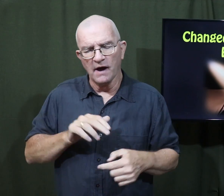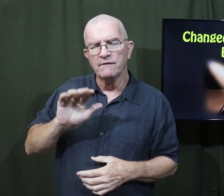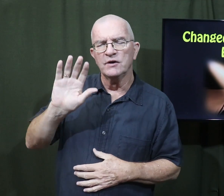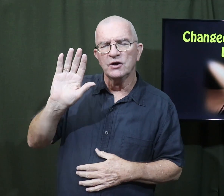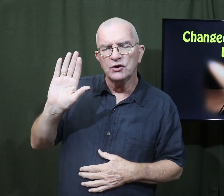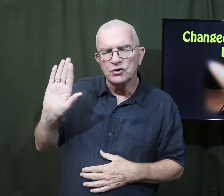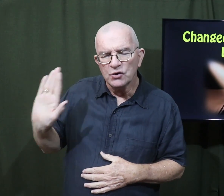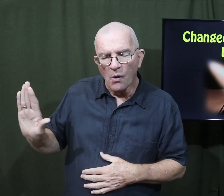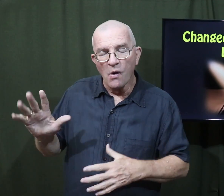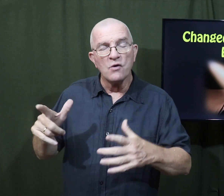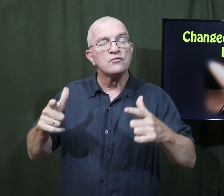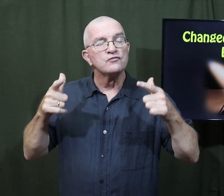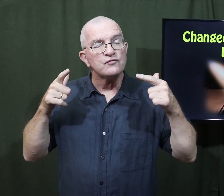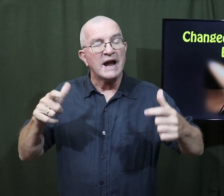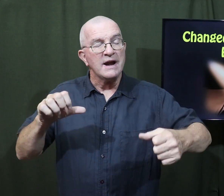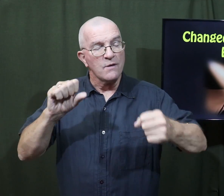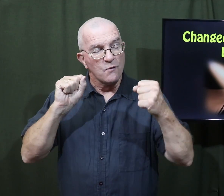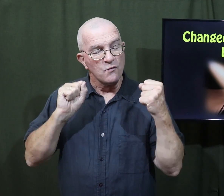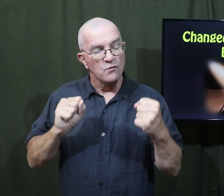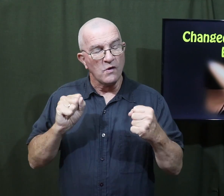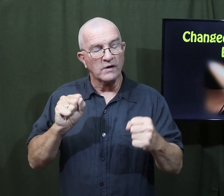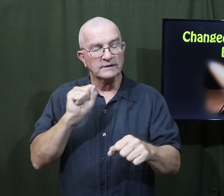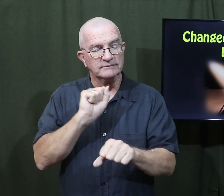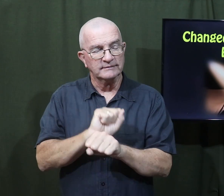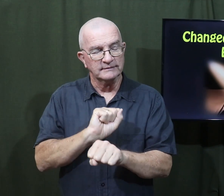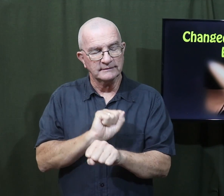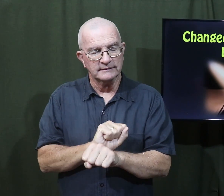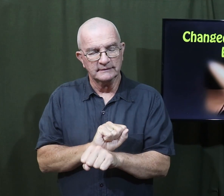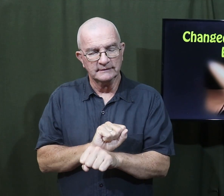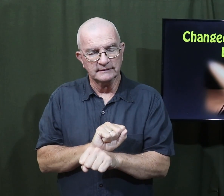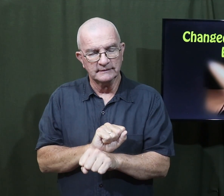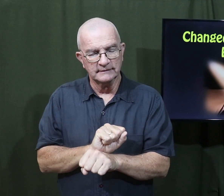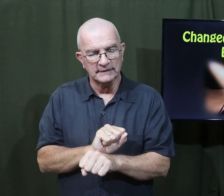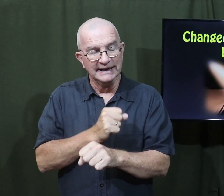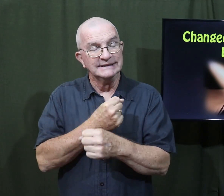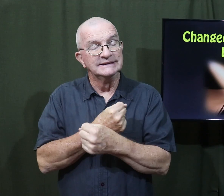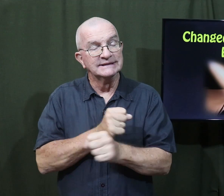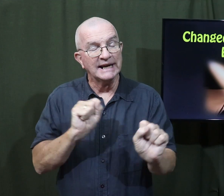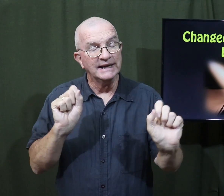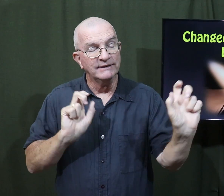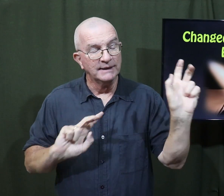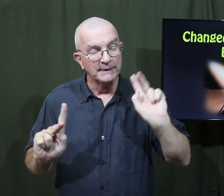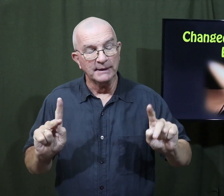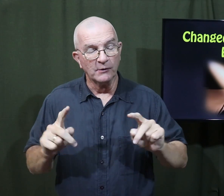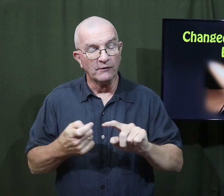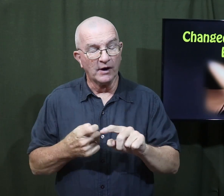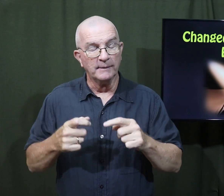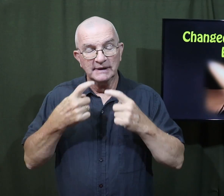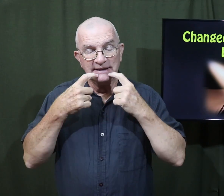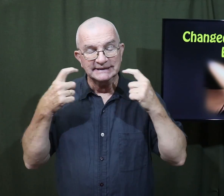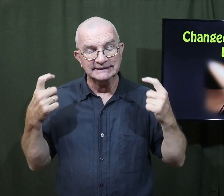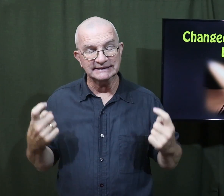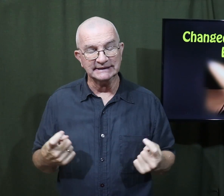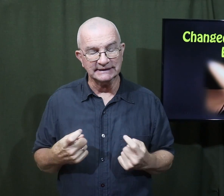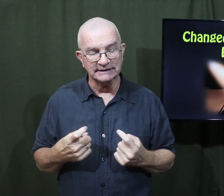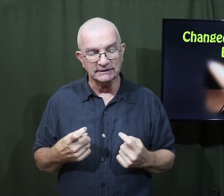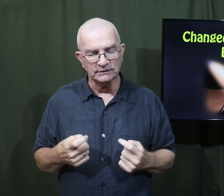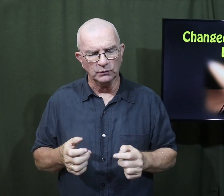of your great work in saving people from sin.